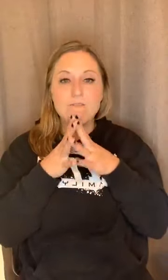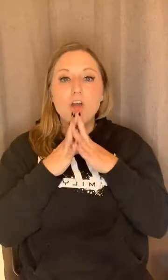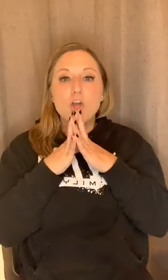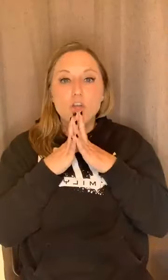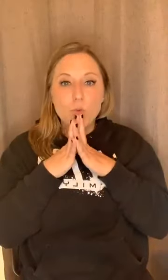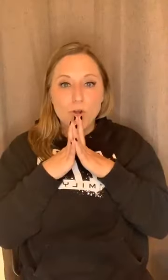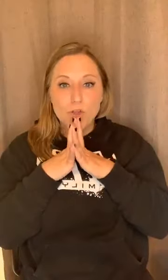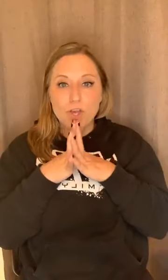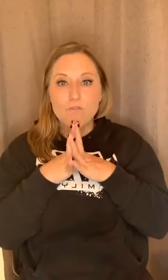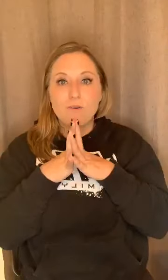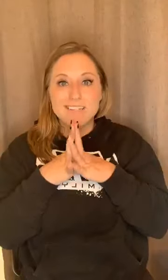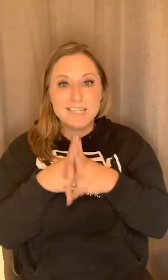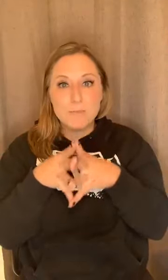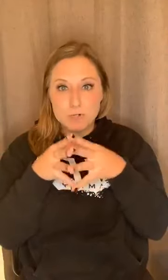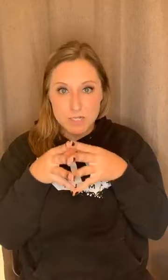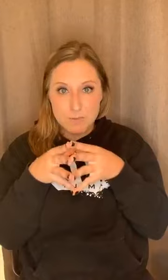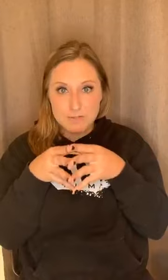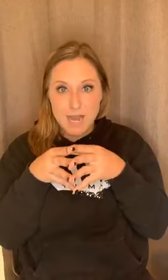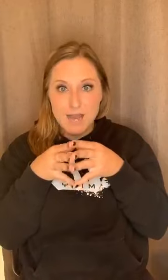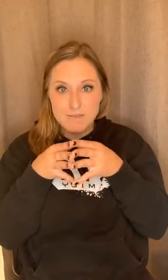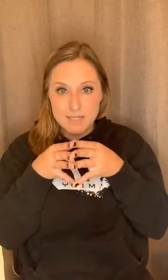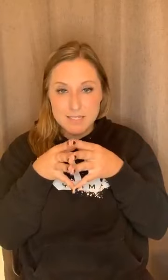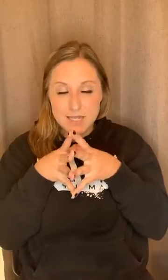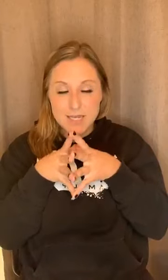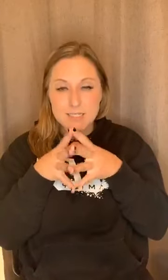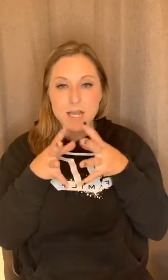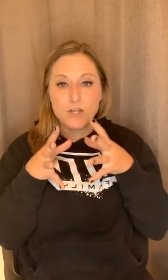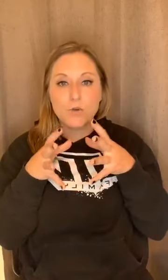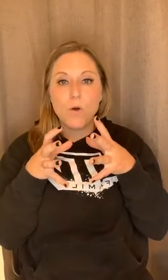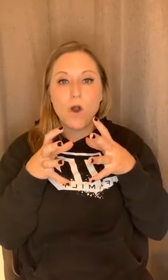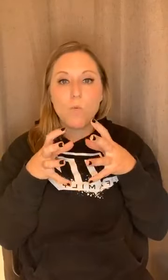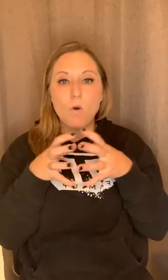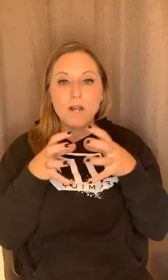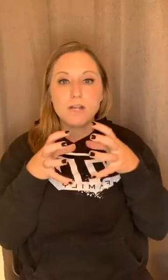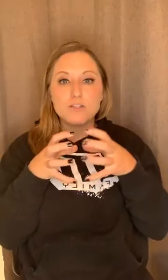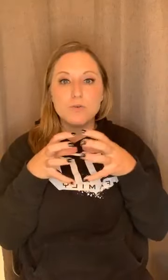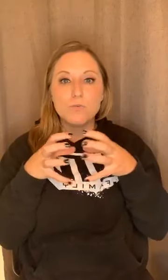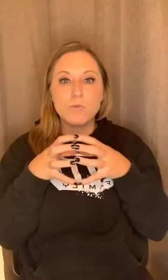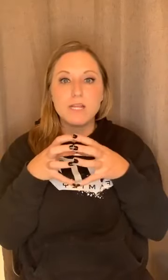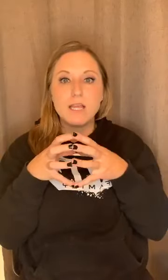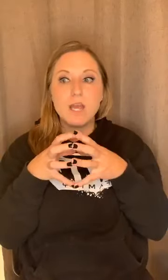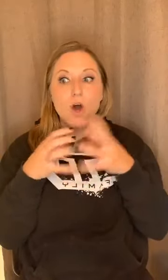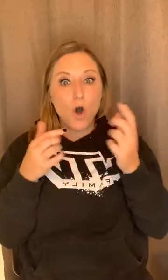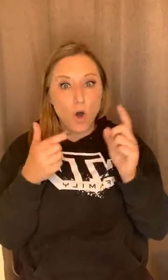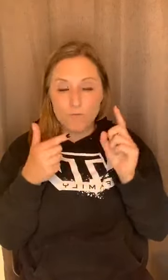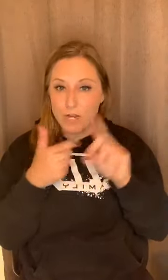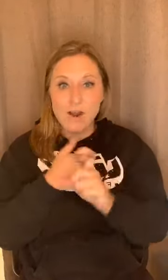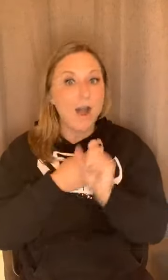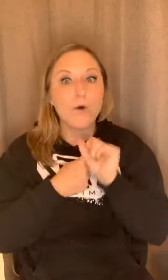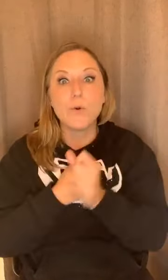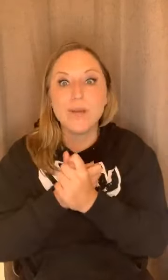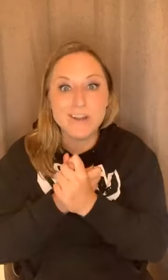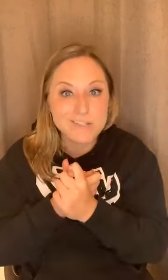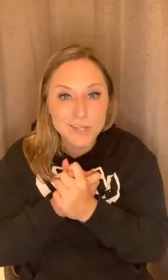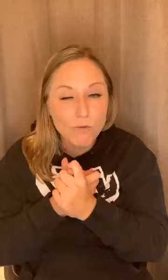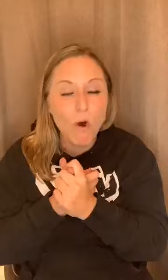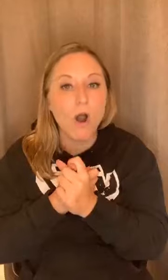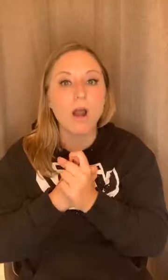you are looking for a deeper, deeper dive into this, and you are wanting to really figure out who it is that you are,